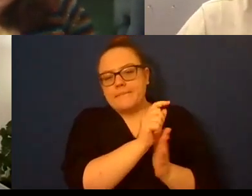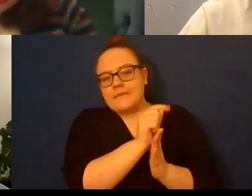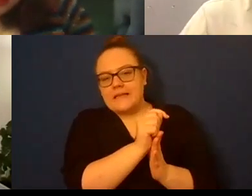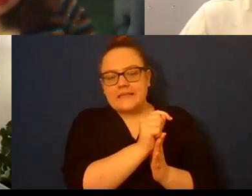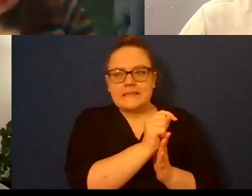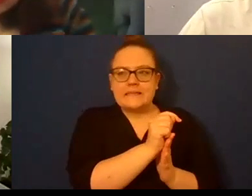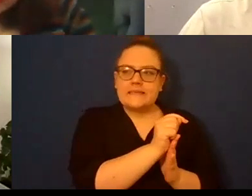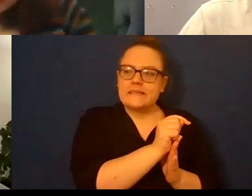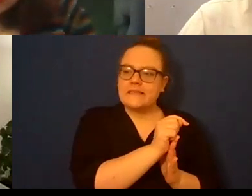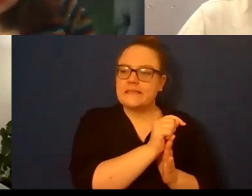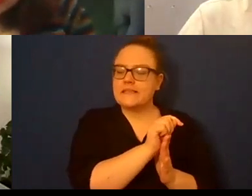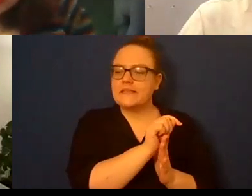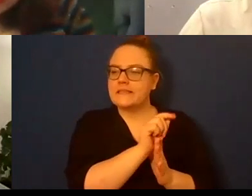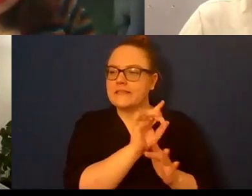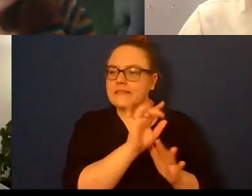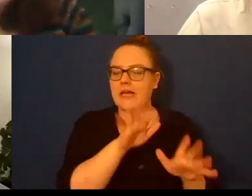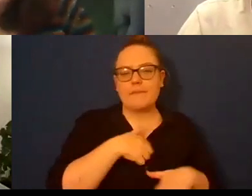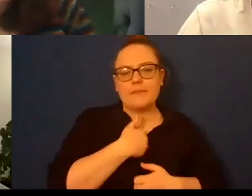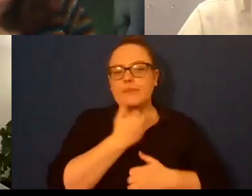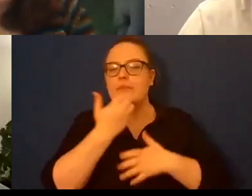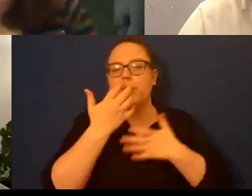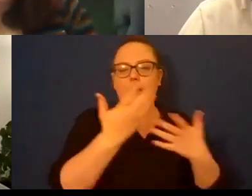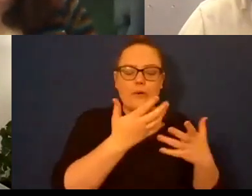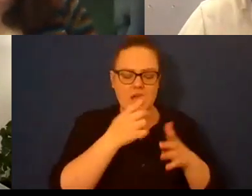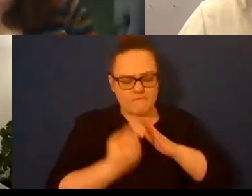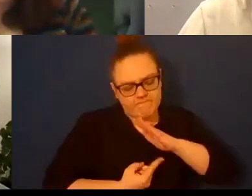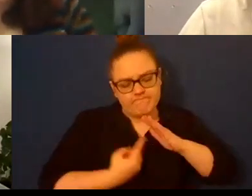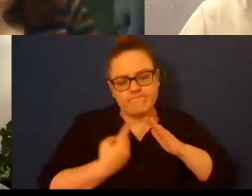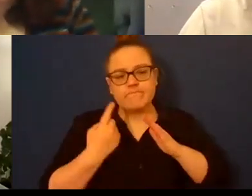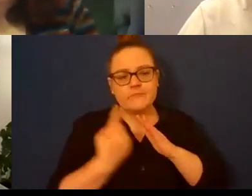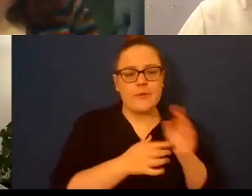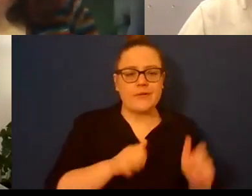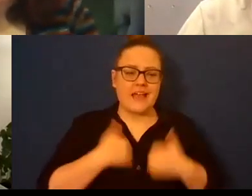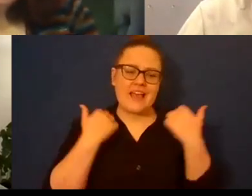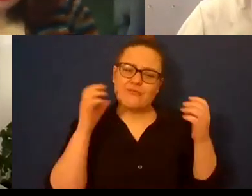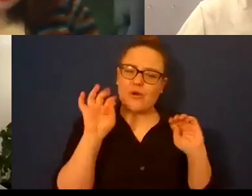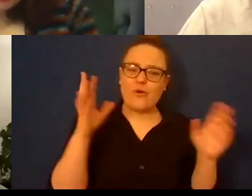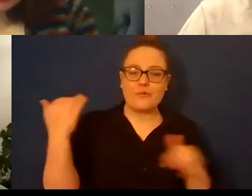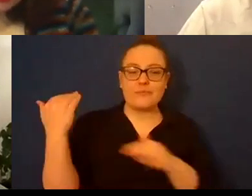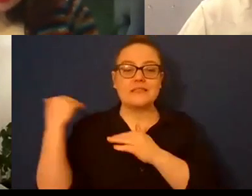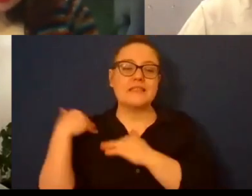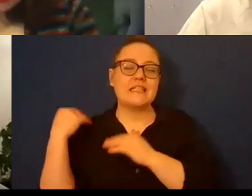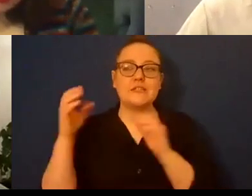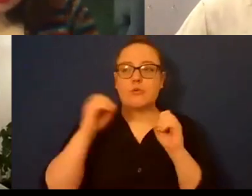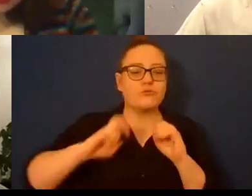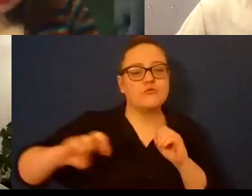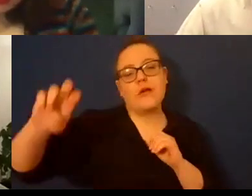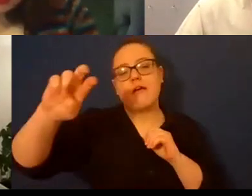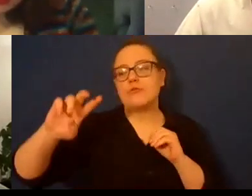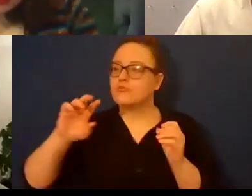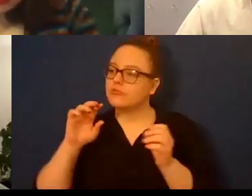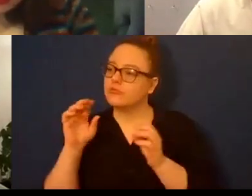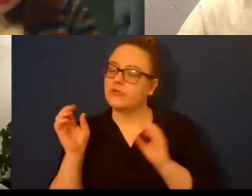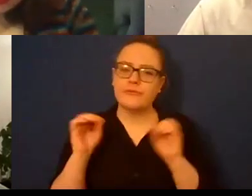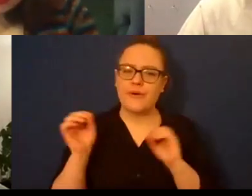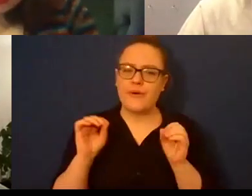poet life you know what I mean like I didn't really have any responsibilities I didn't travel I didn't really honestly